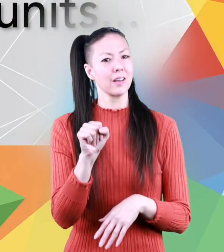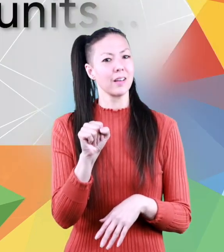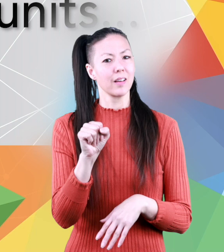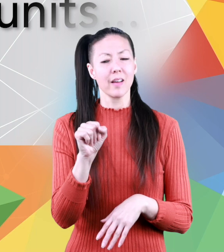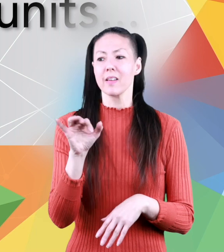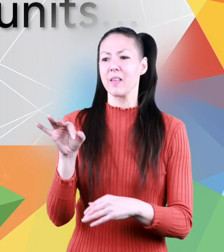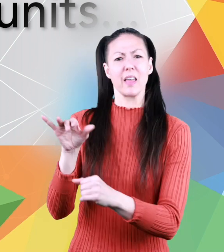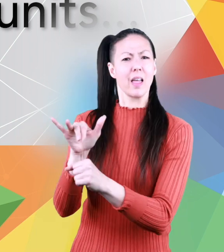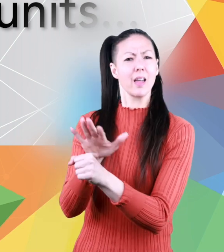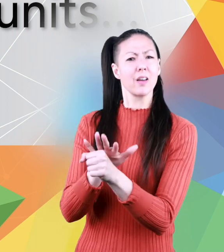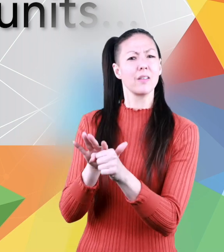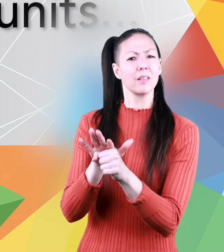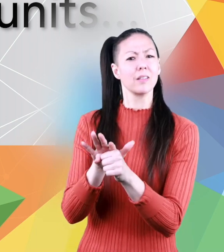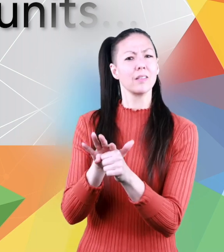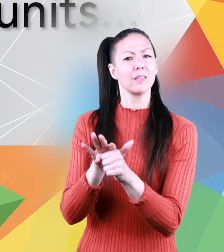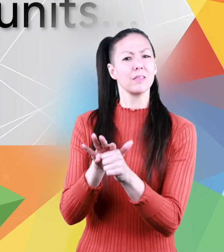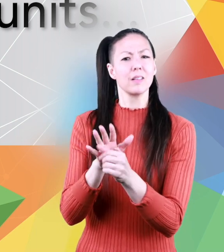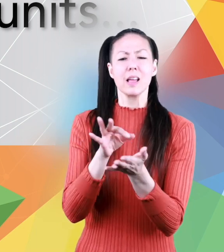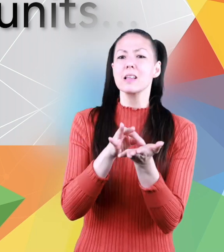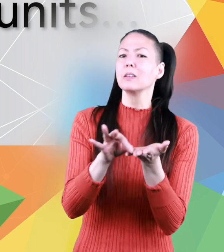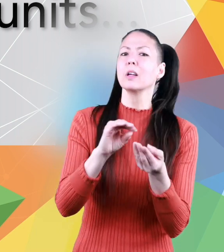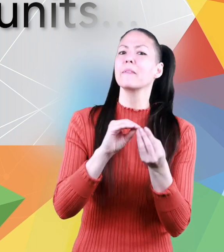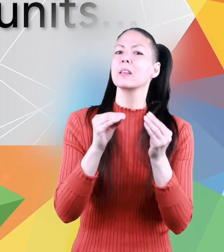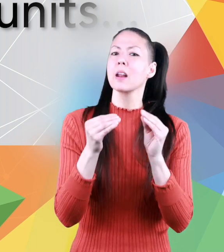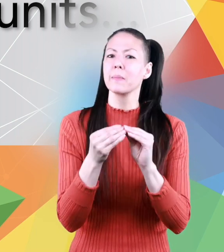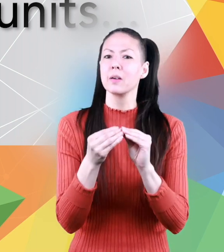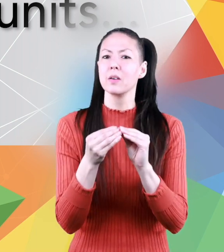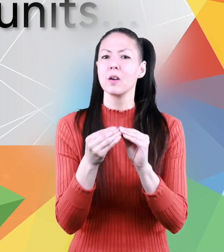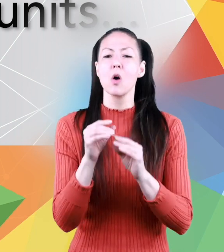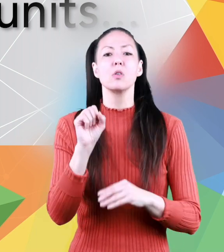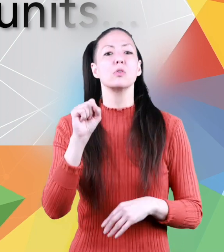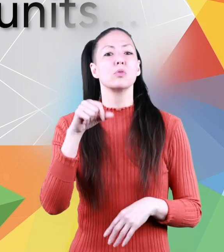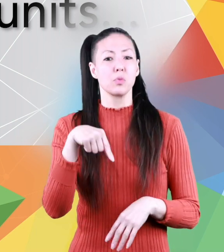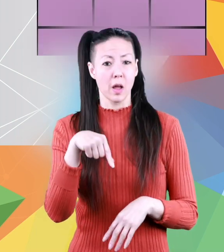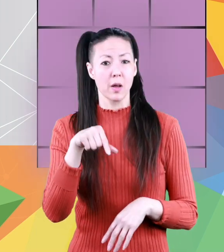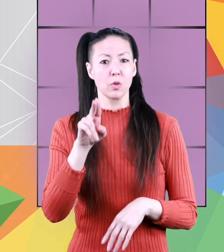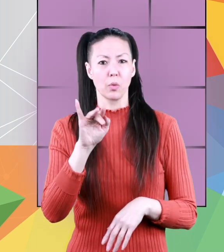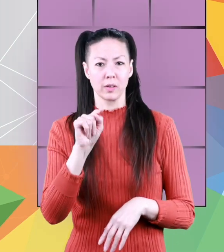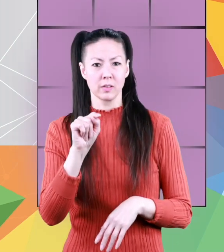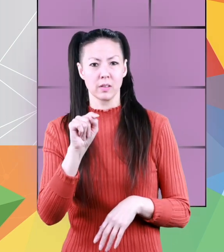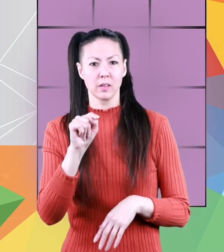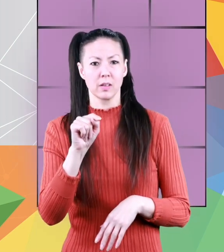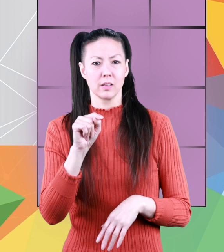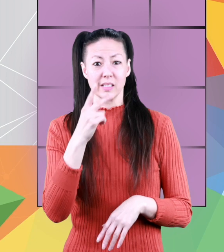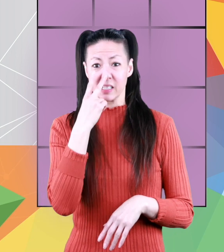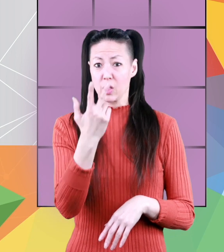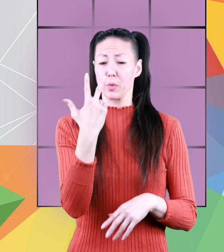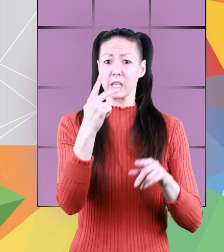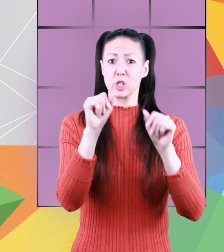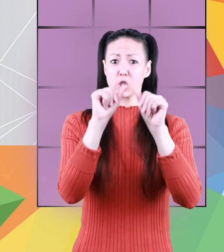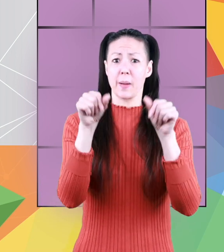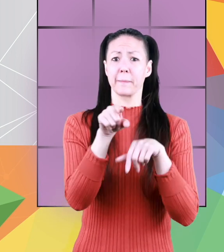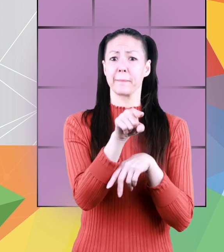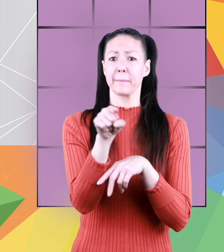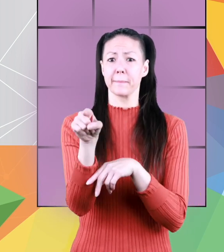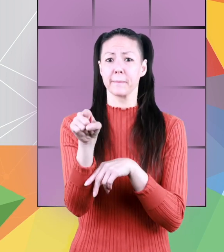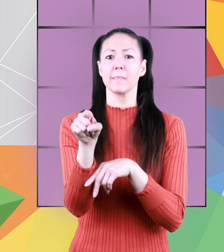find the area you simply count the number of square units of a figure see these three shapes they all have the same